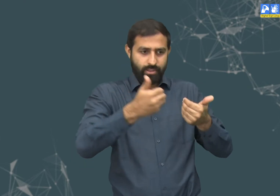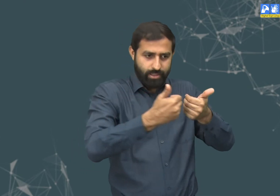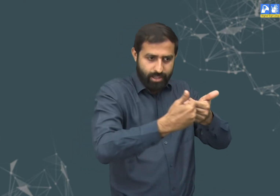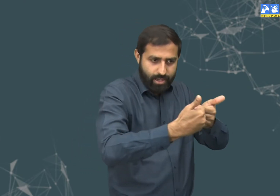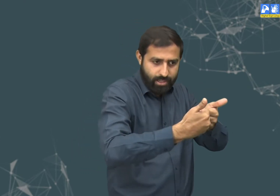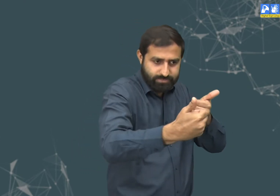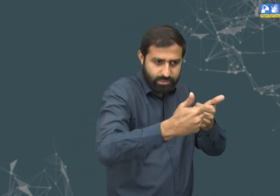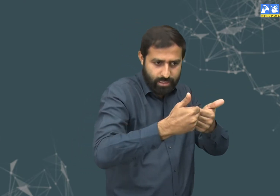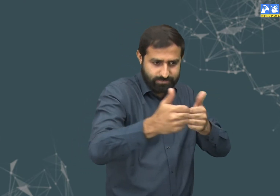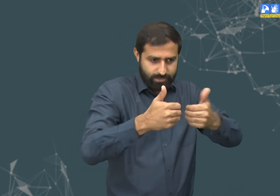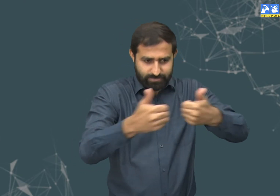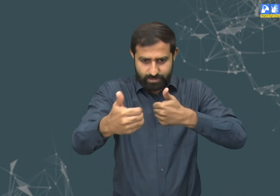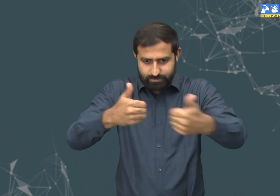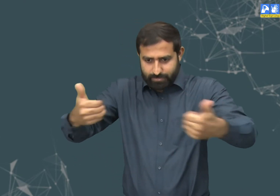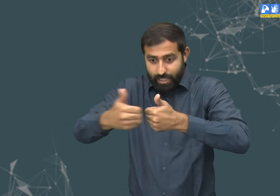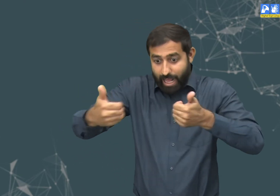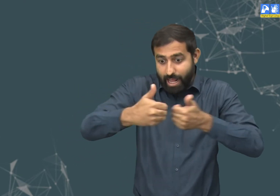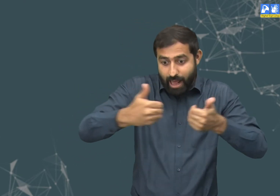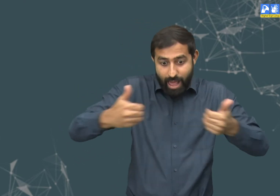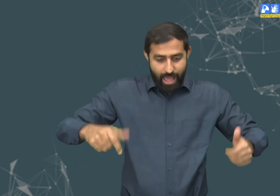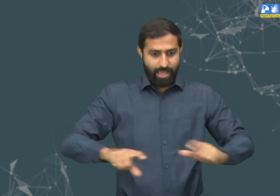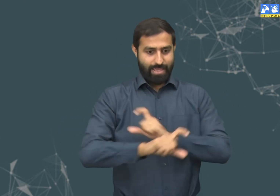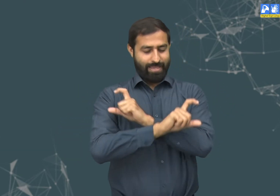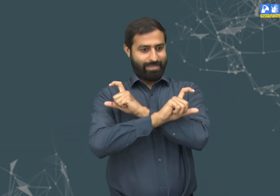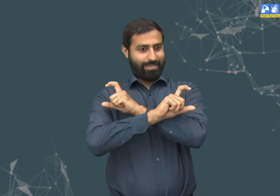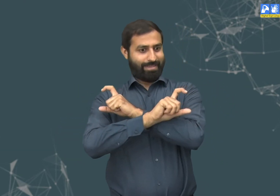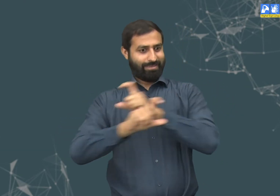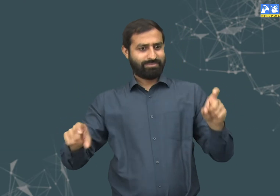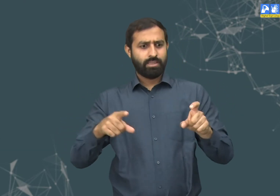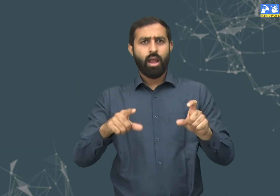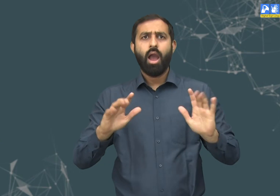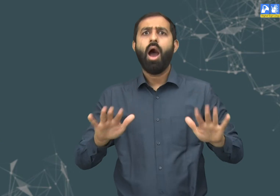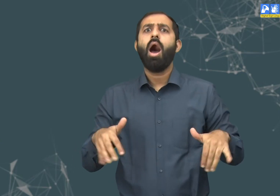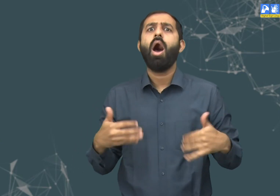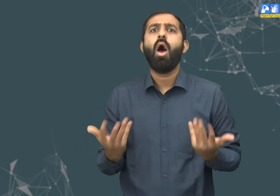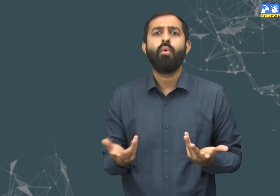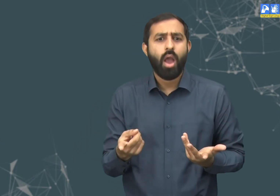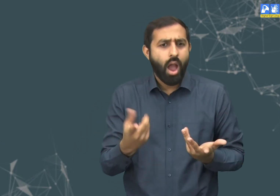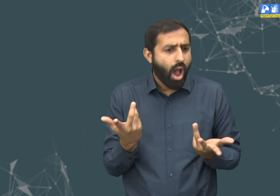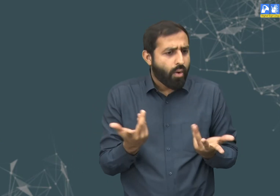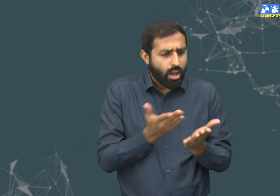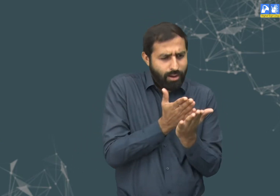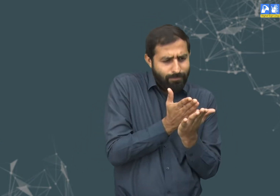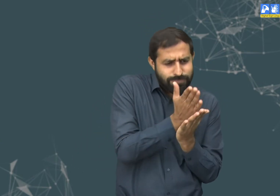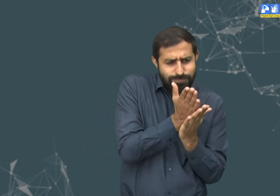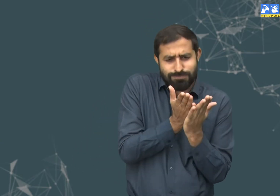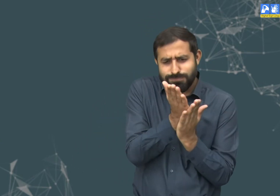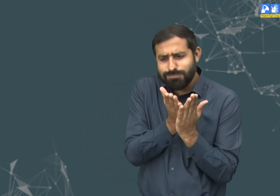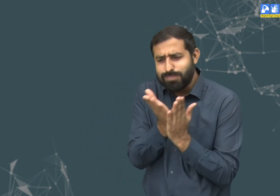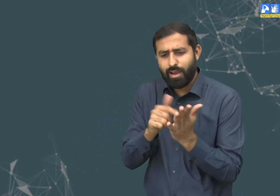So how do we separate substances mixed together? There are different methods